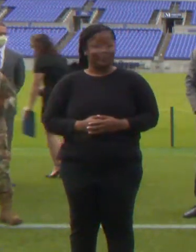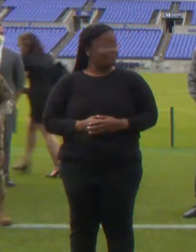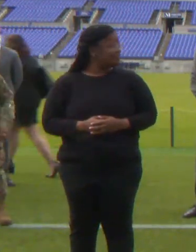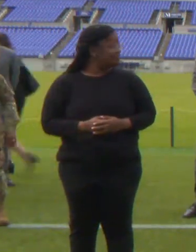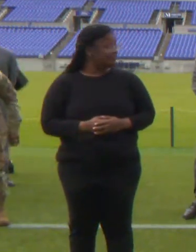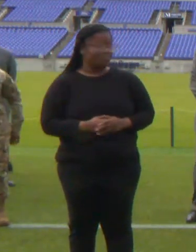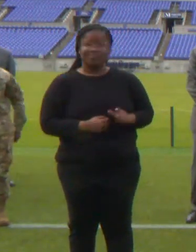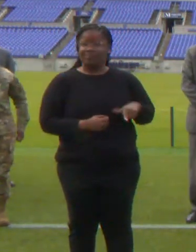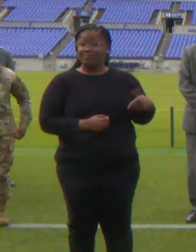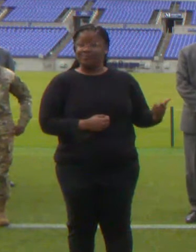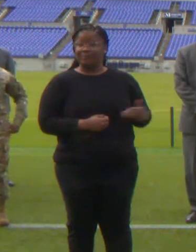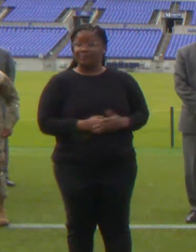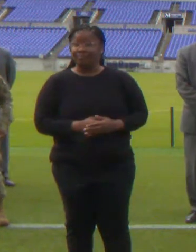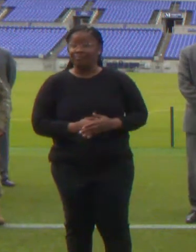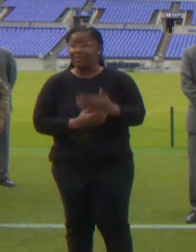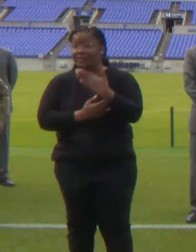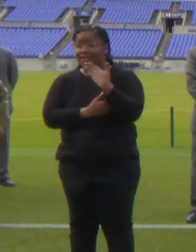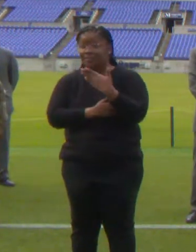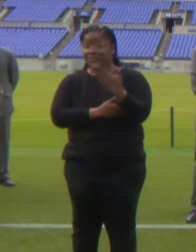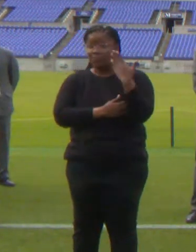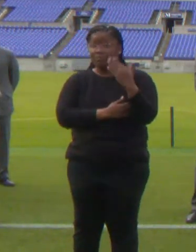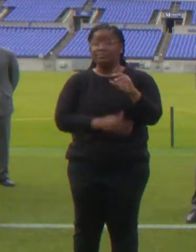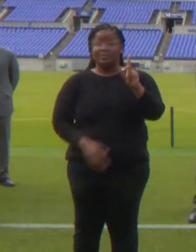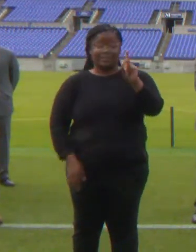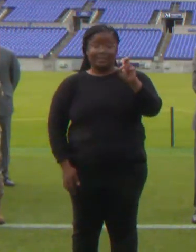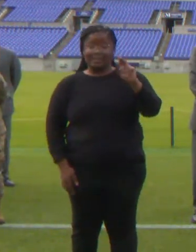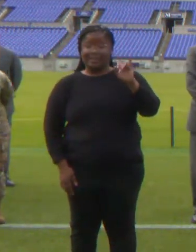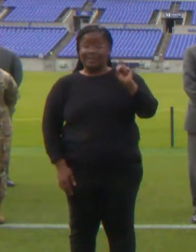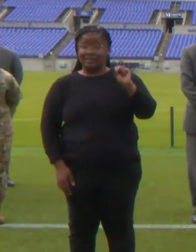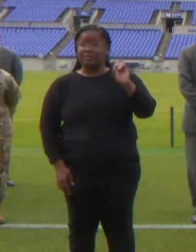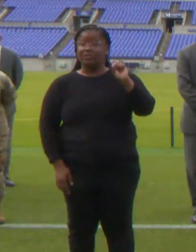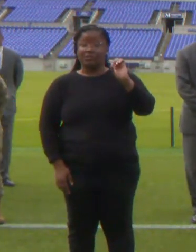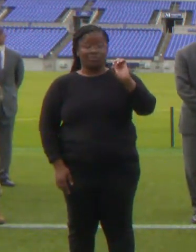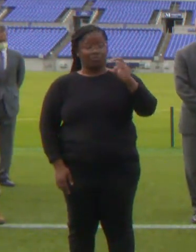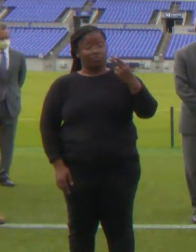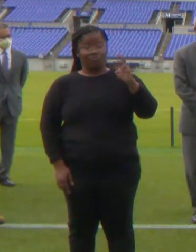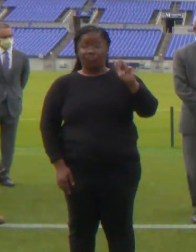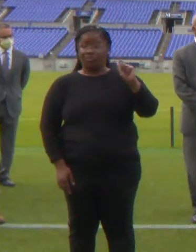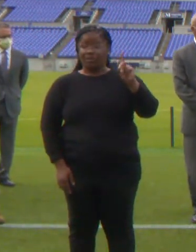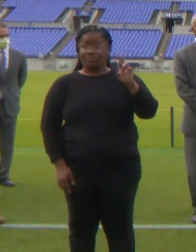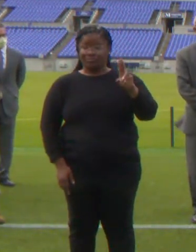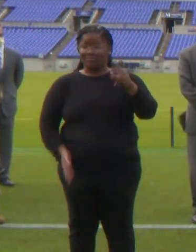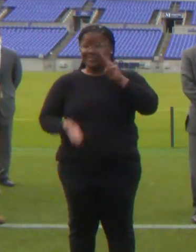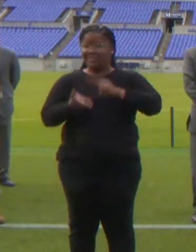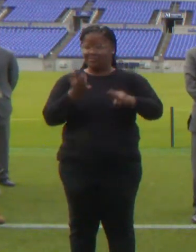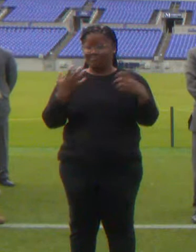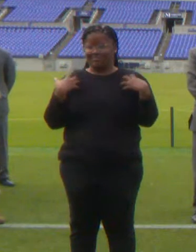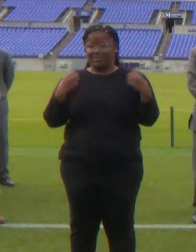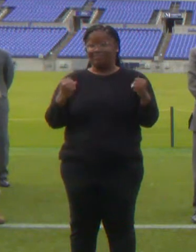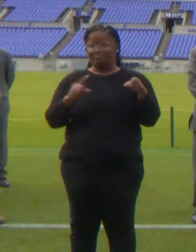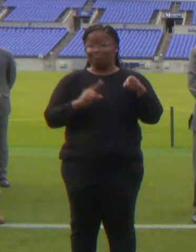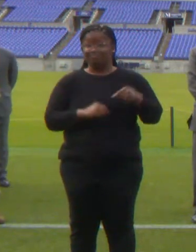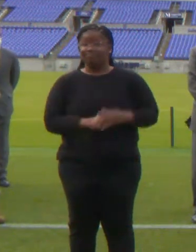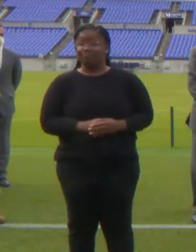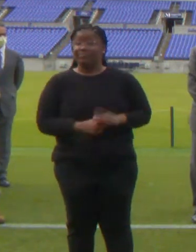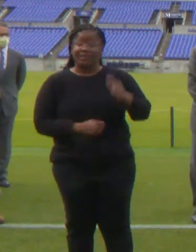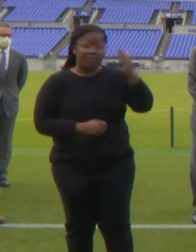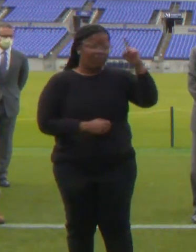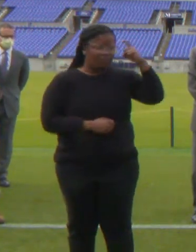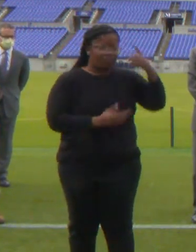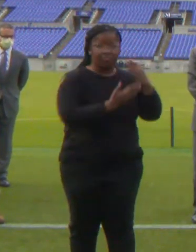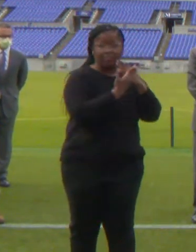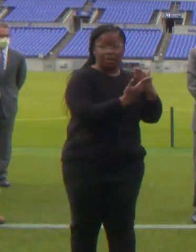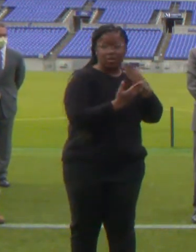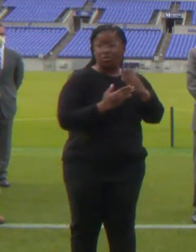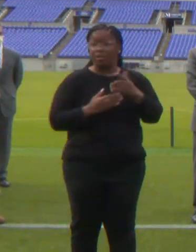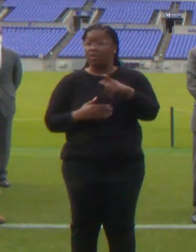Good morning. I'm Dennis Schroeder, the Secretary of Health. Governor, thank you so much for your leadership. Lieutenant Governor and